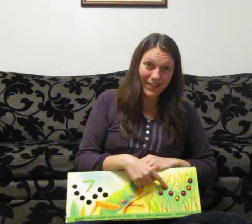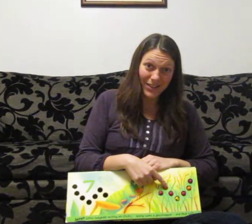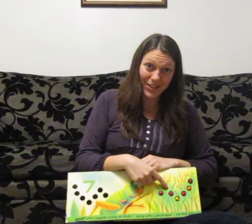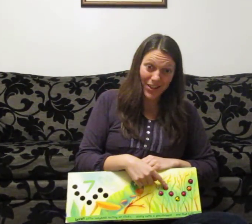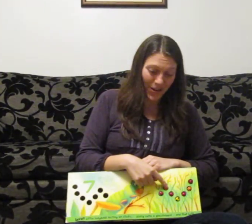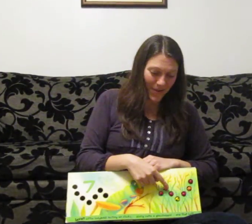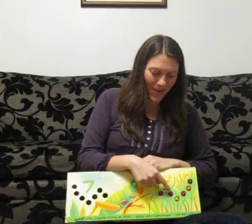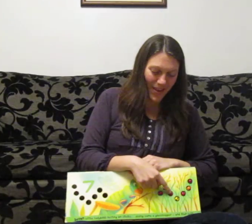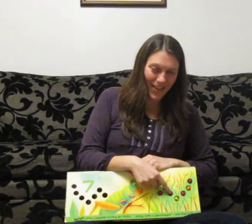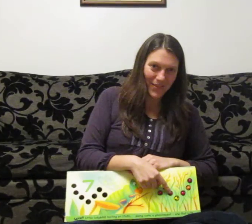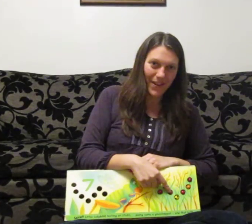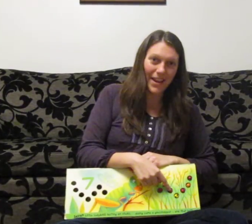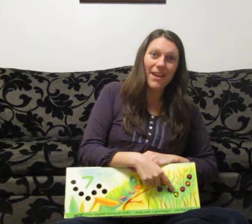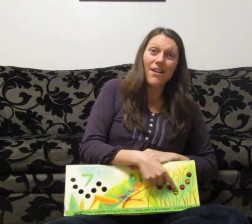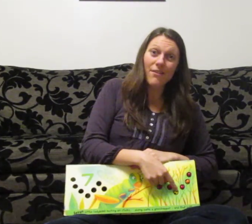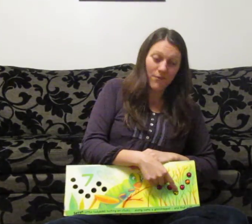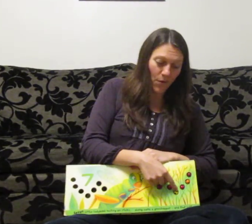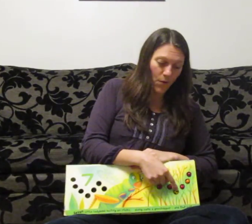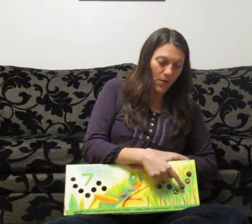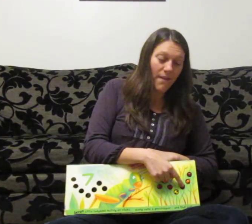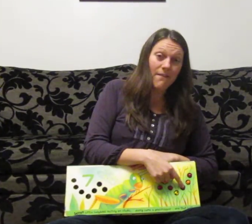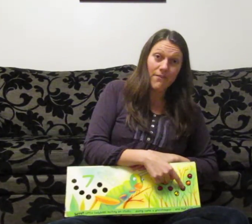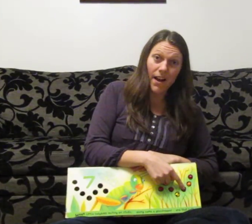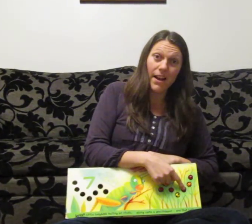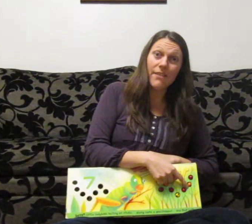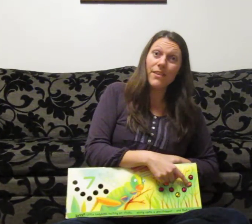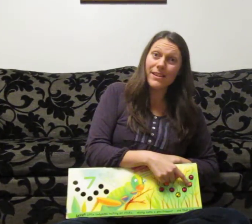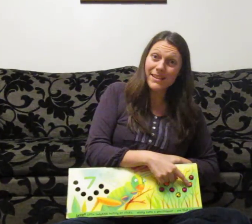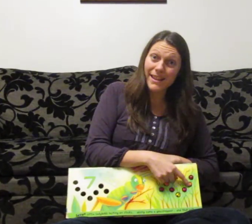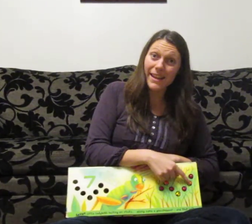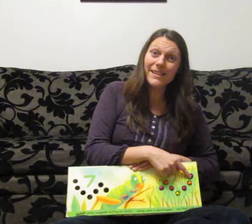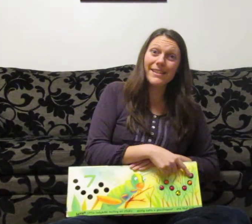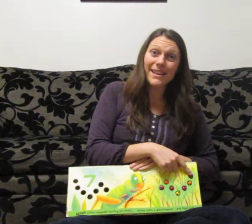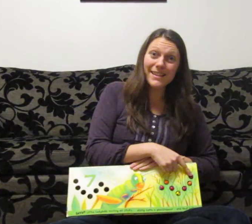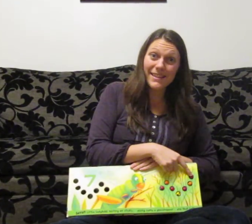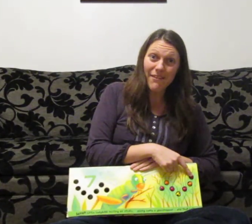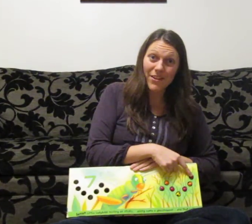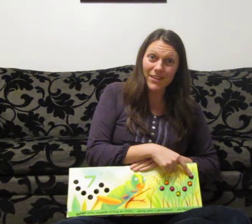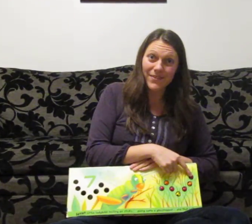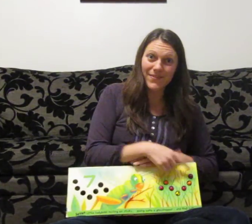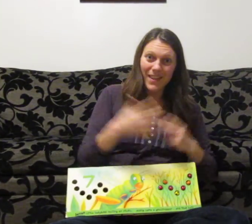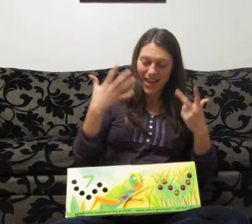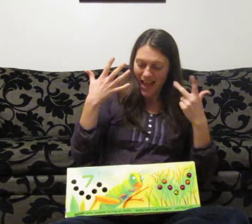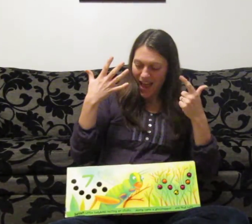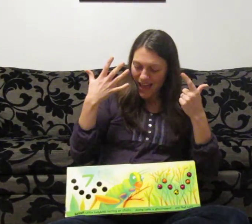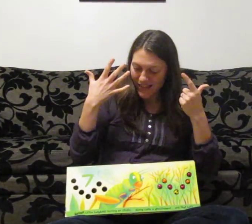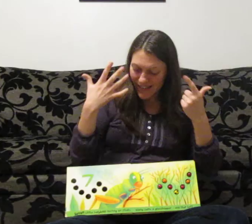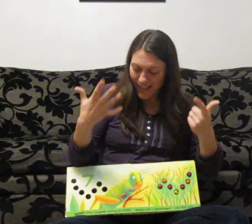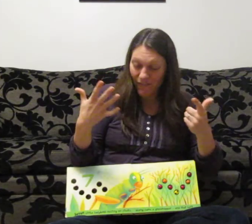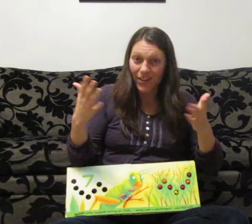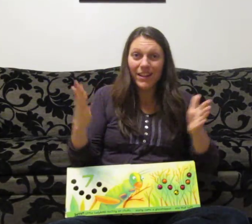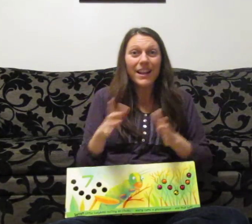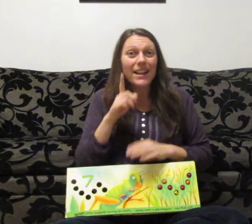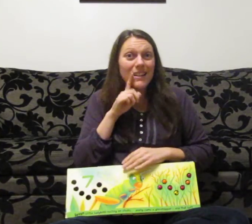two, three, four, five, six, seven. Seven little